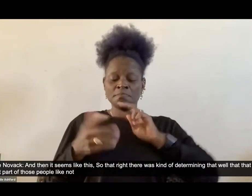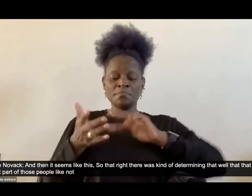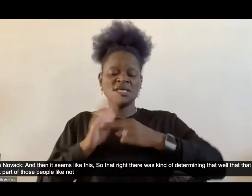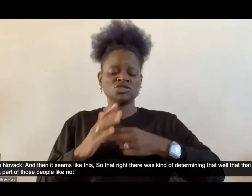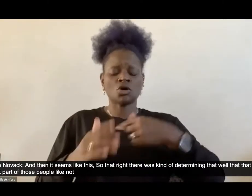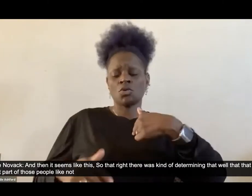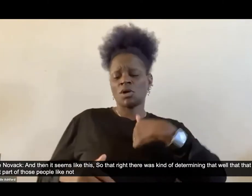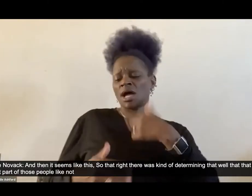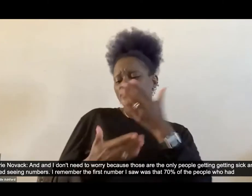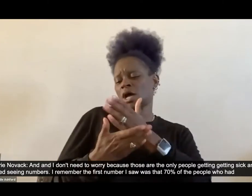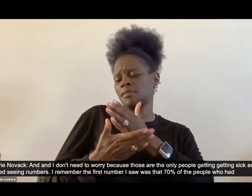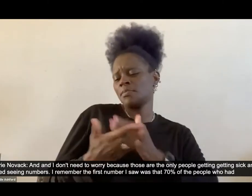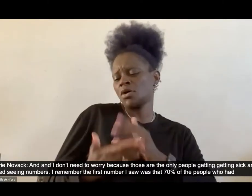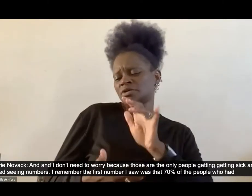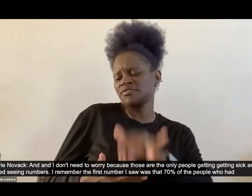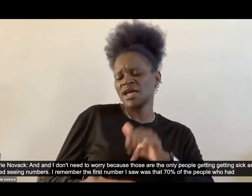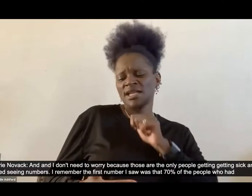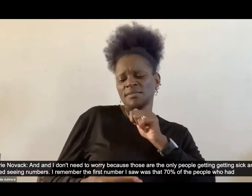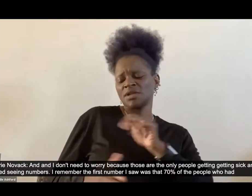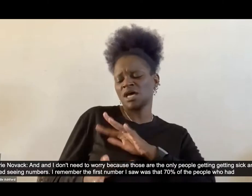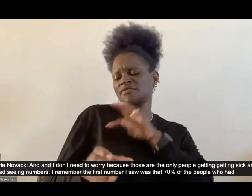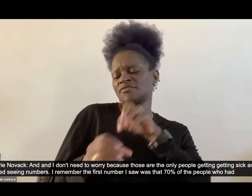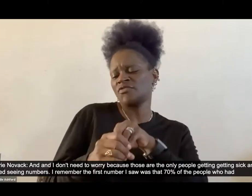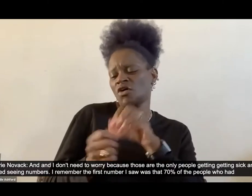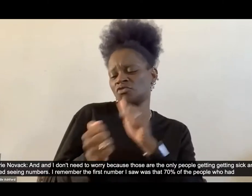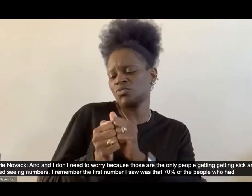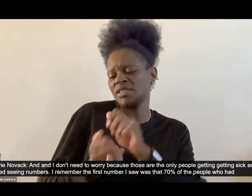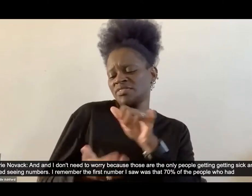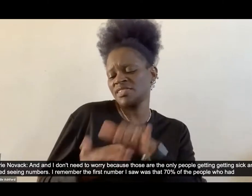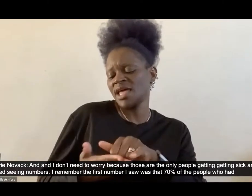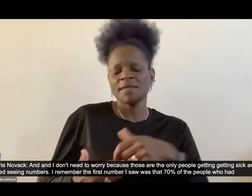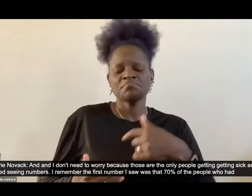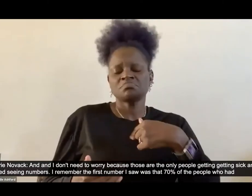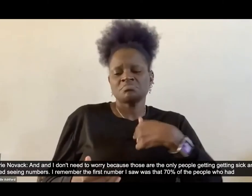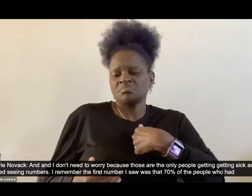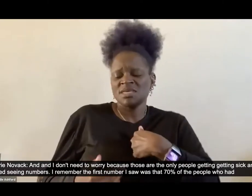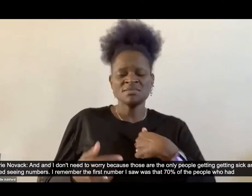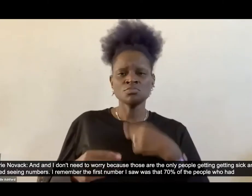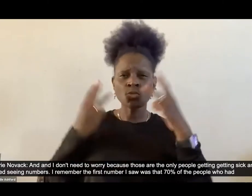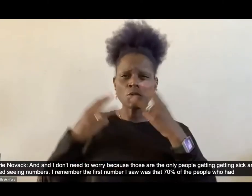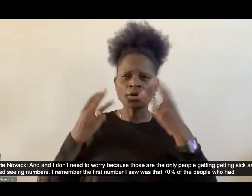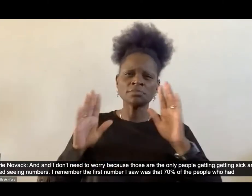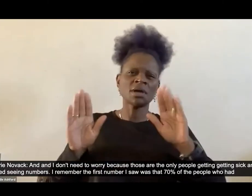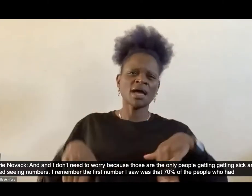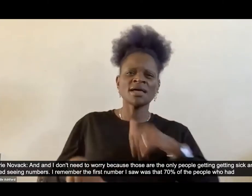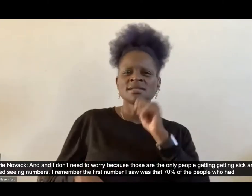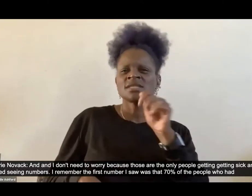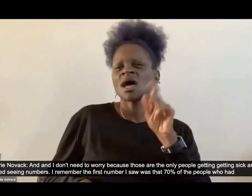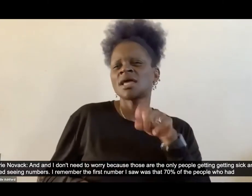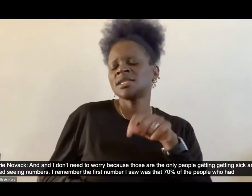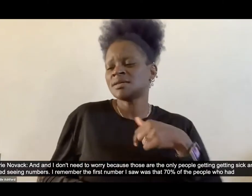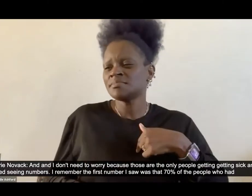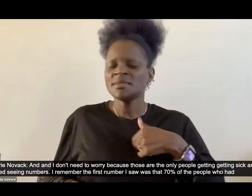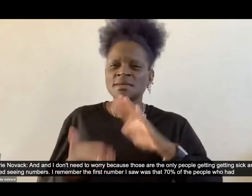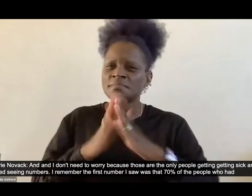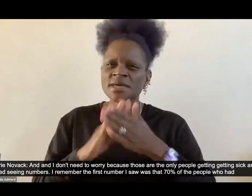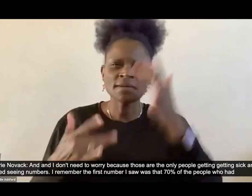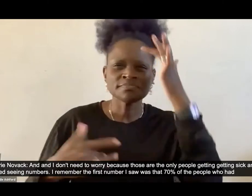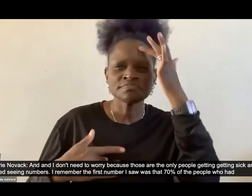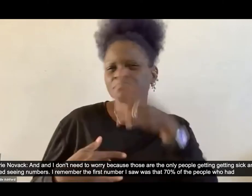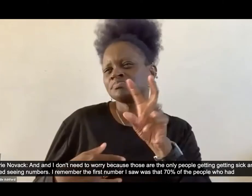people, I'm not, um, and, and I don't need to worry because those are the only people getting, um, getting sick. And, and then